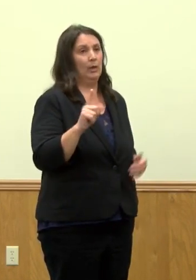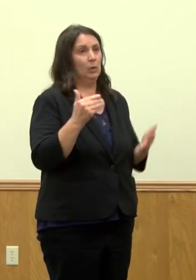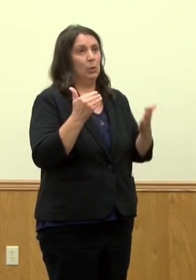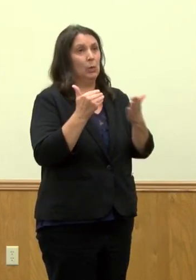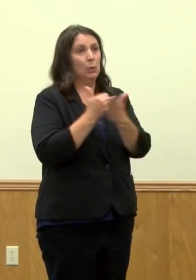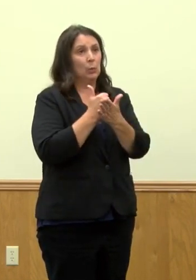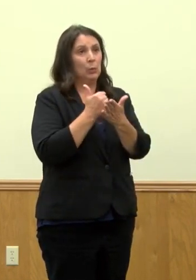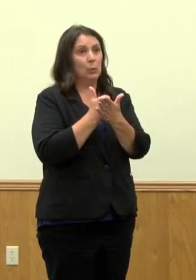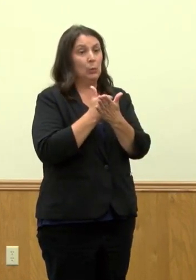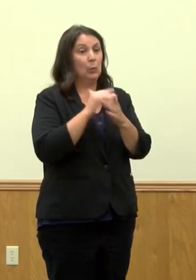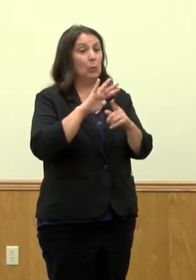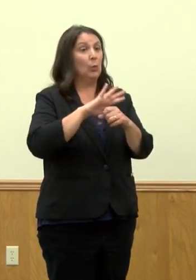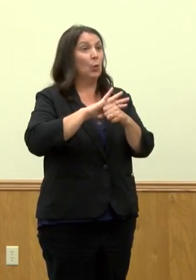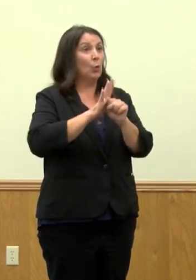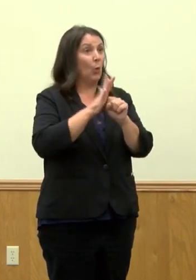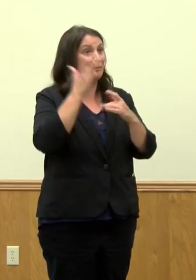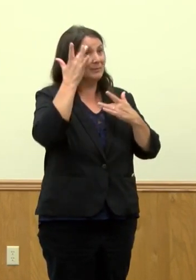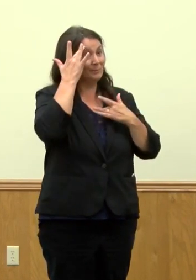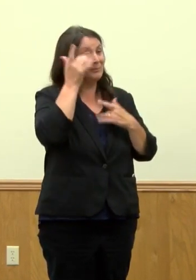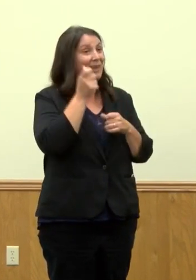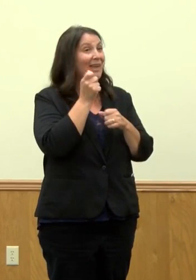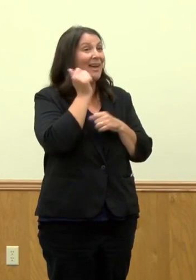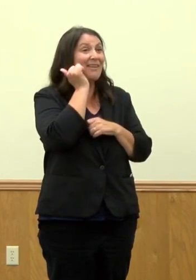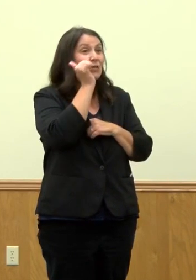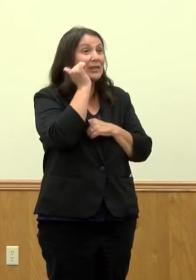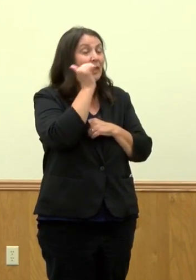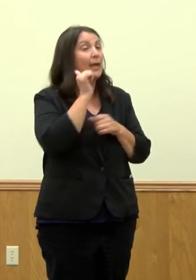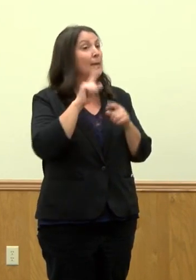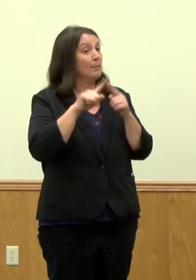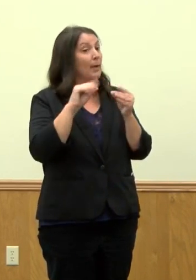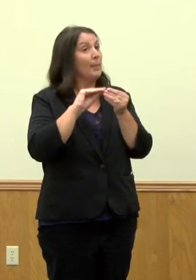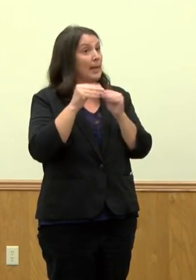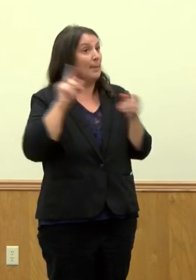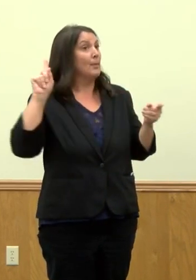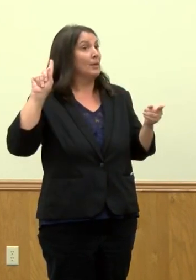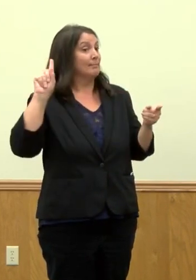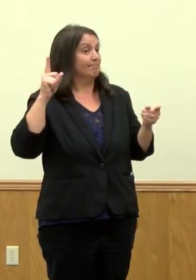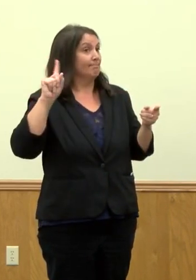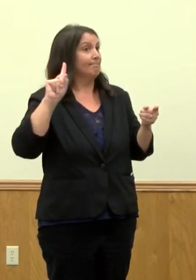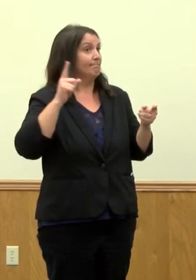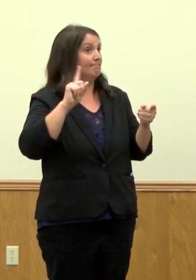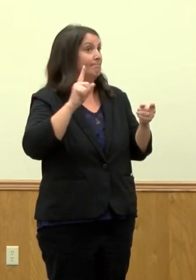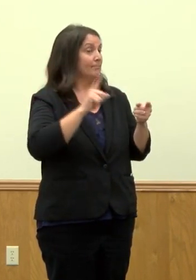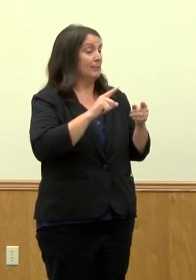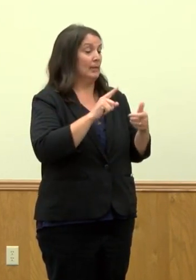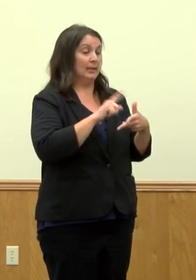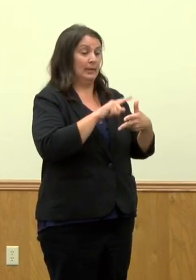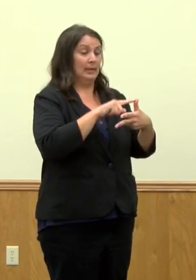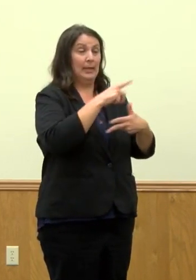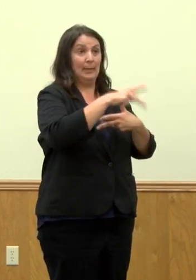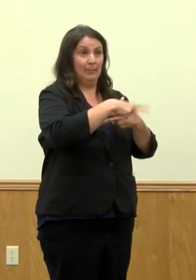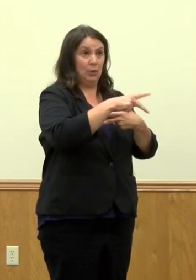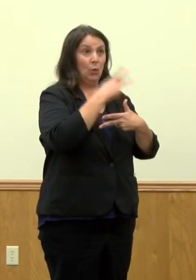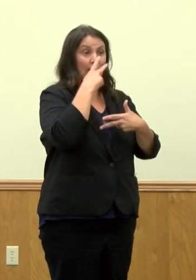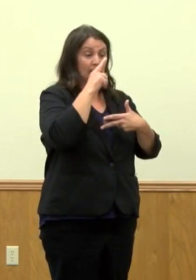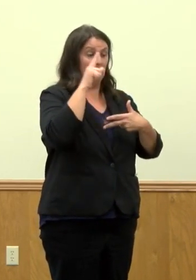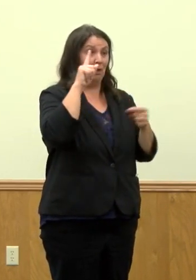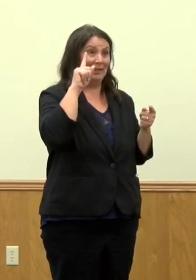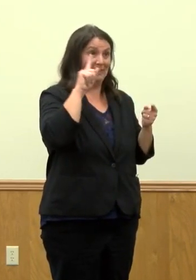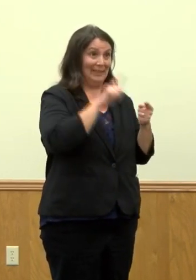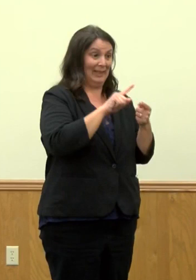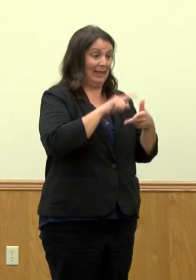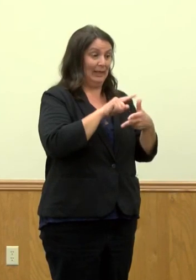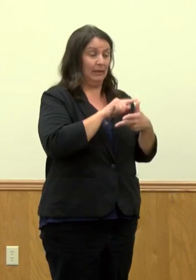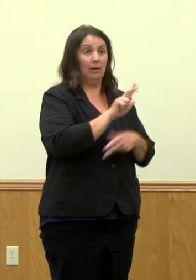cases each day which continues to decline over the past few weeks. Peoria County also saw a decline now